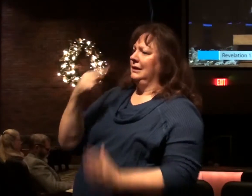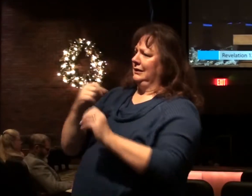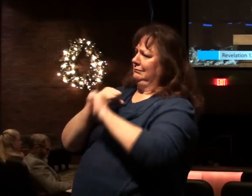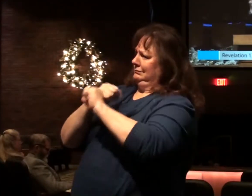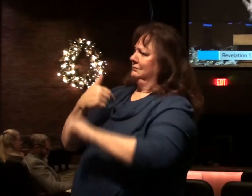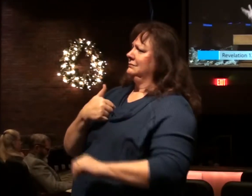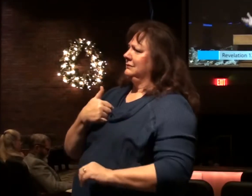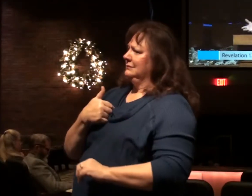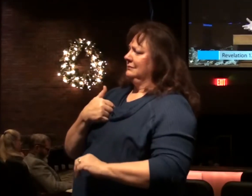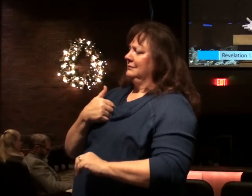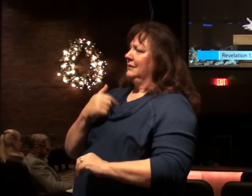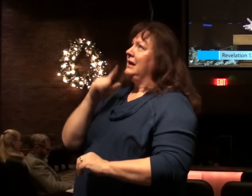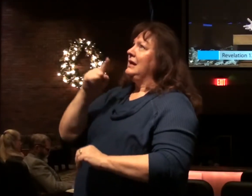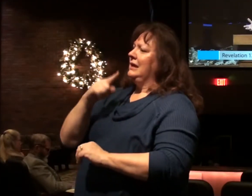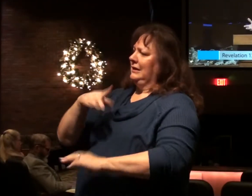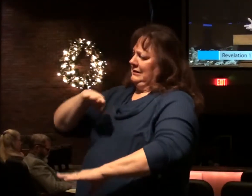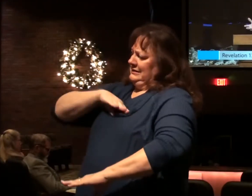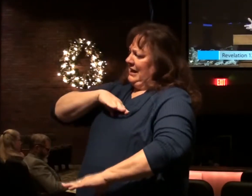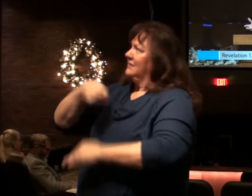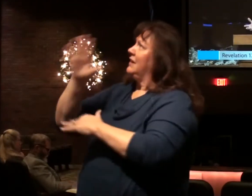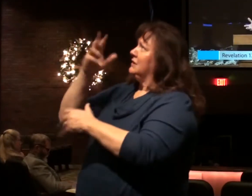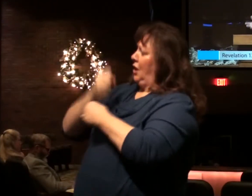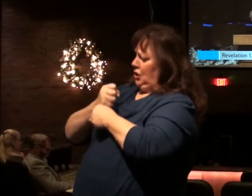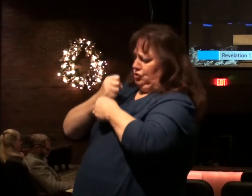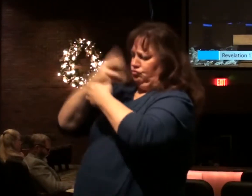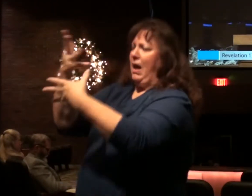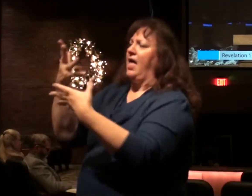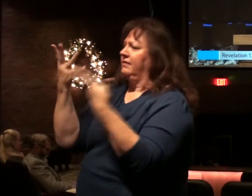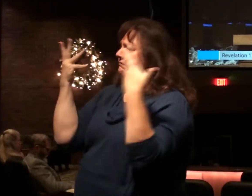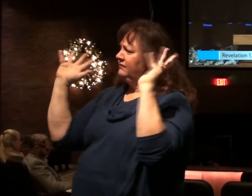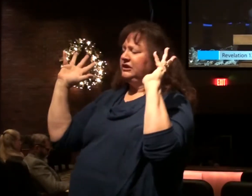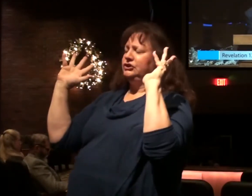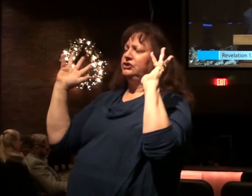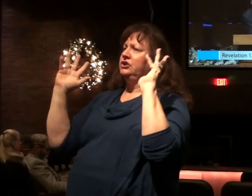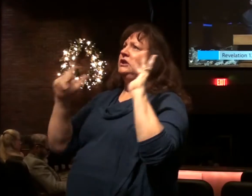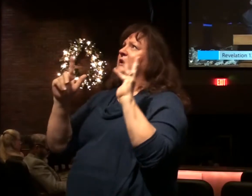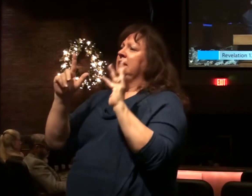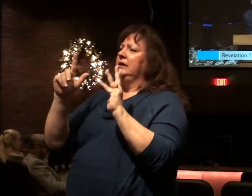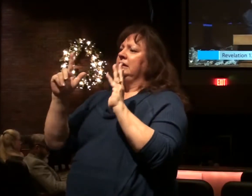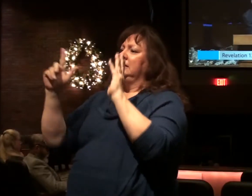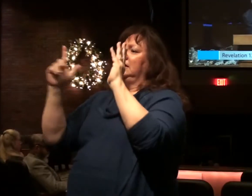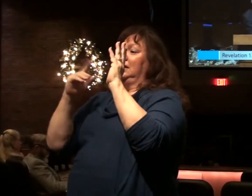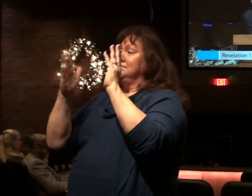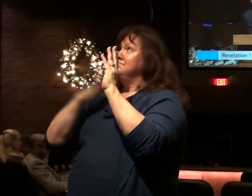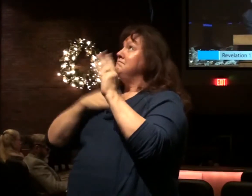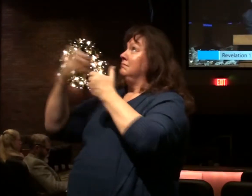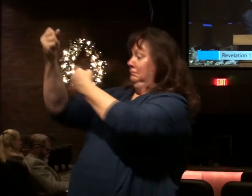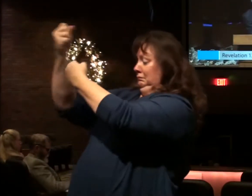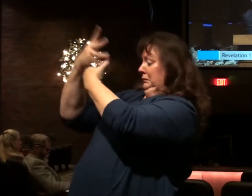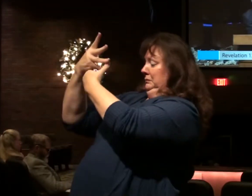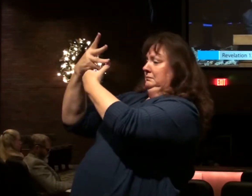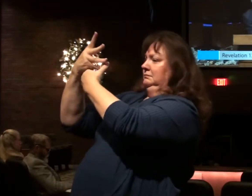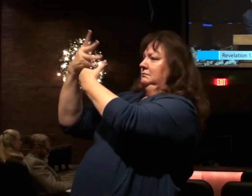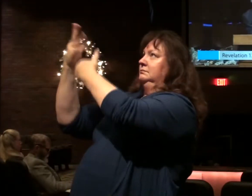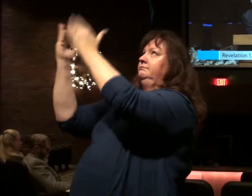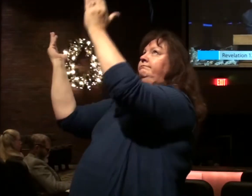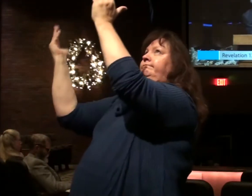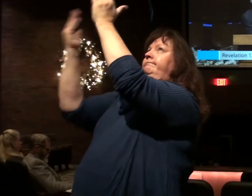and he is the propitiation, the satisfaction, the one who has turned away the wrath of God from us.